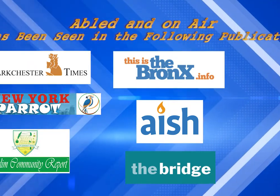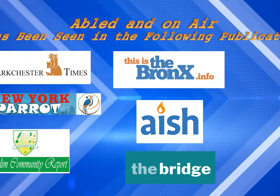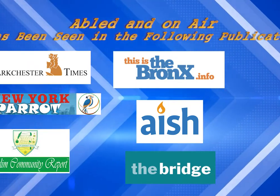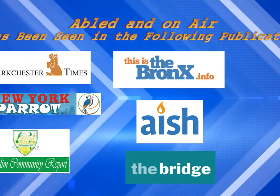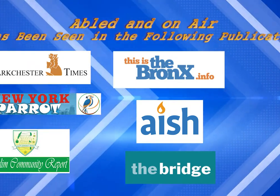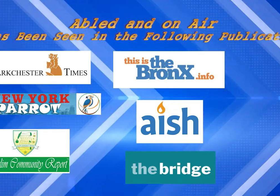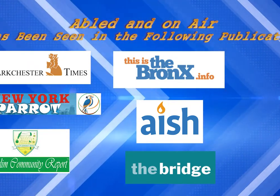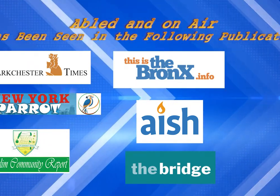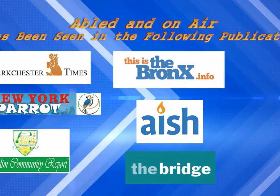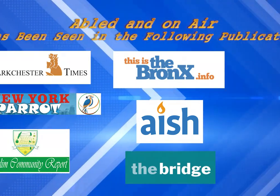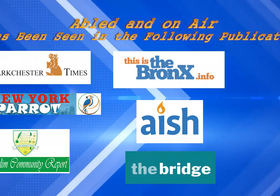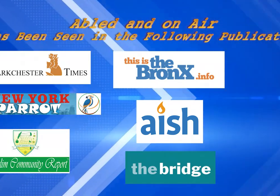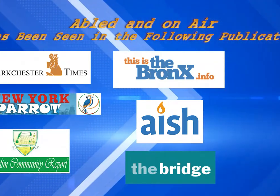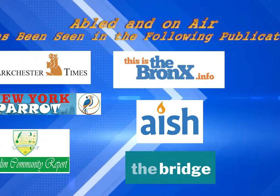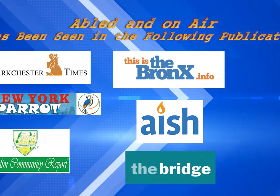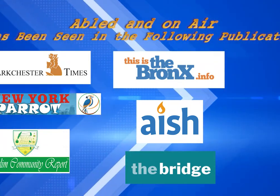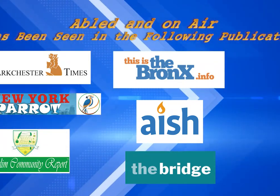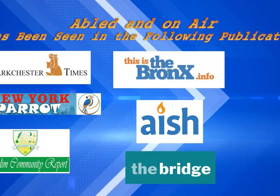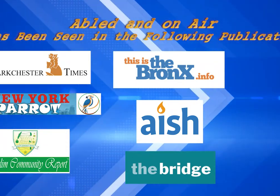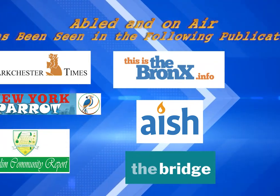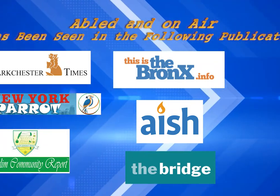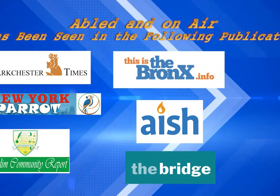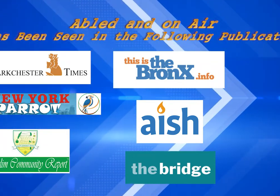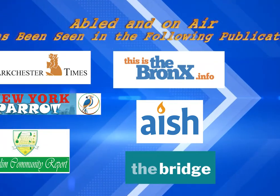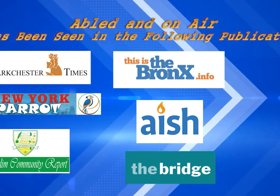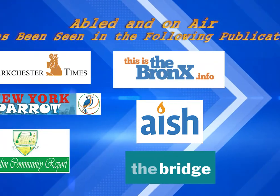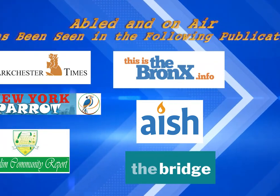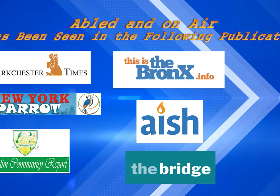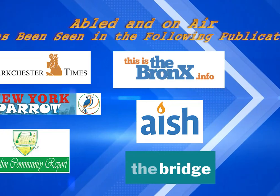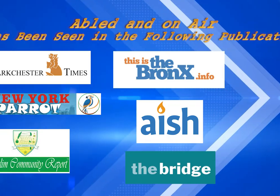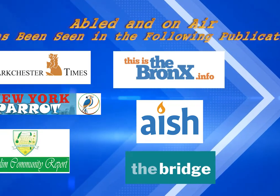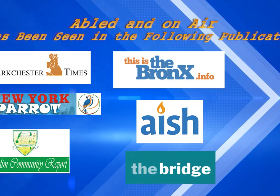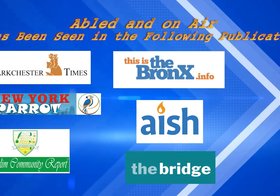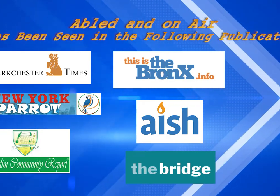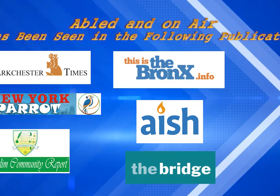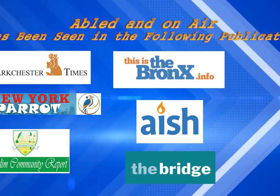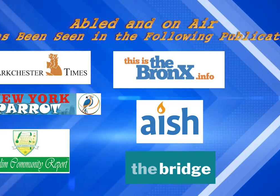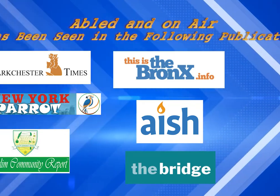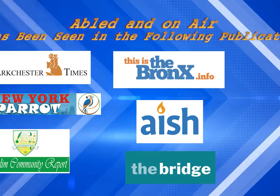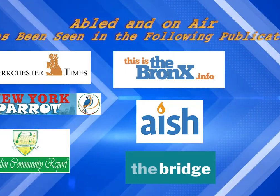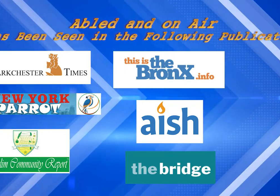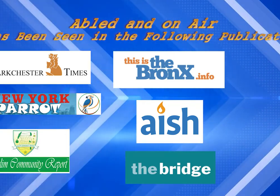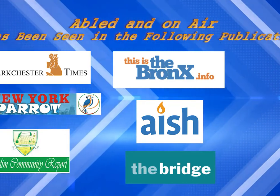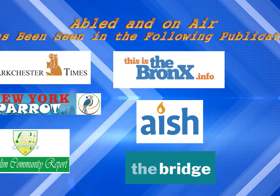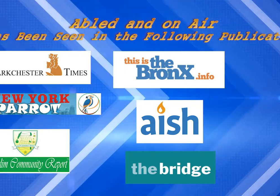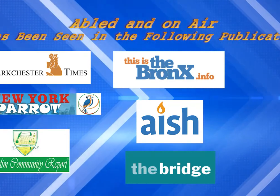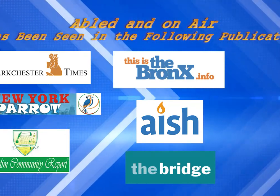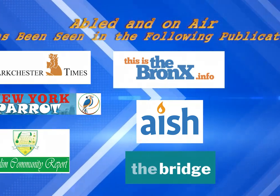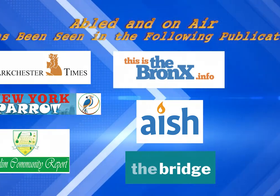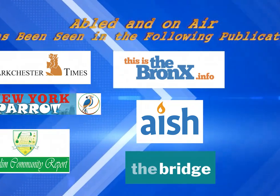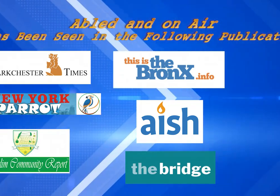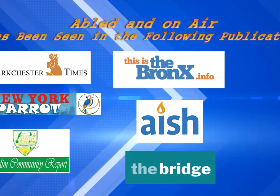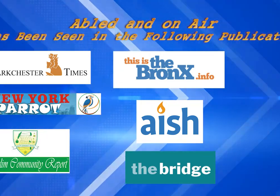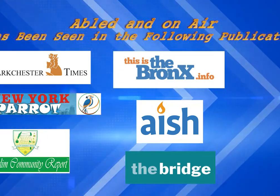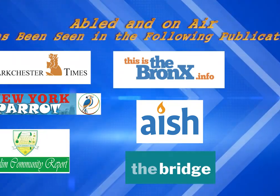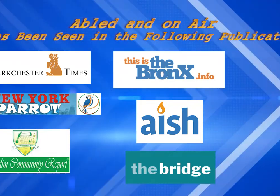Newspaper, Muslim Community Report, www.h.com,